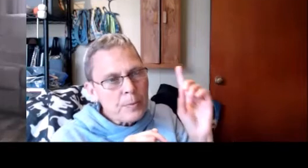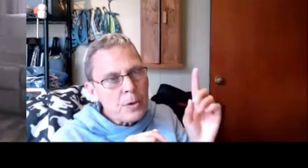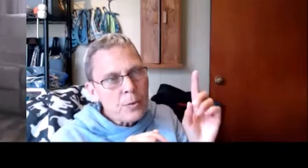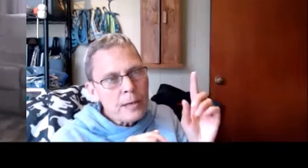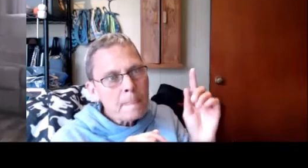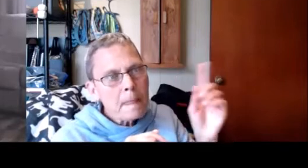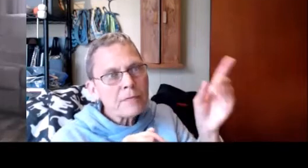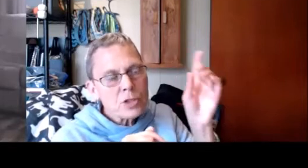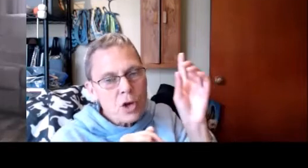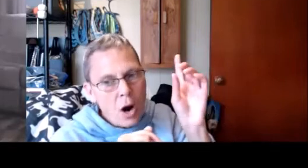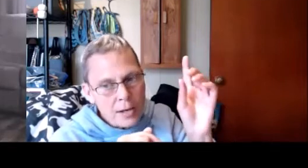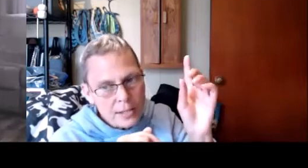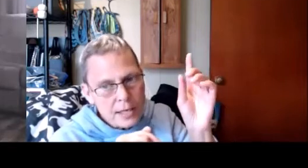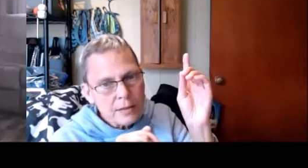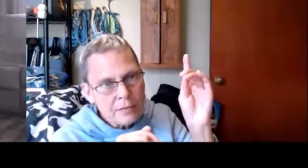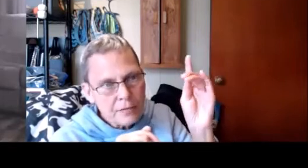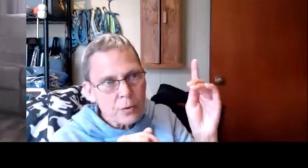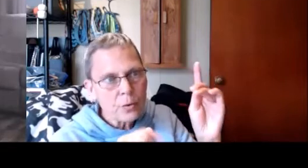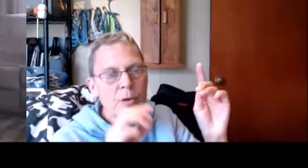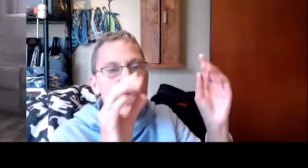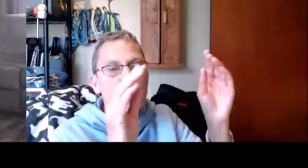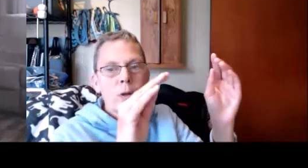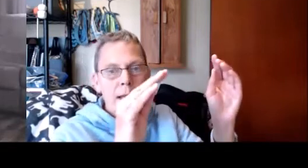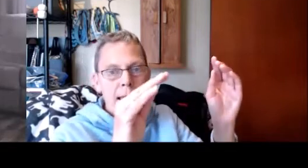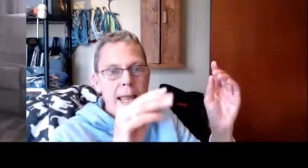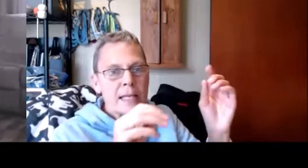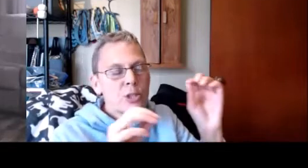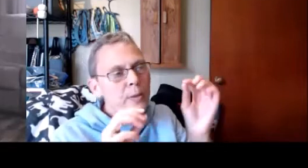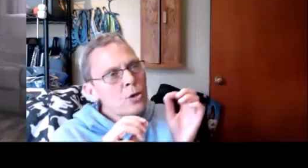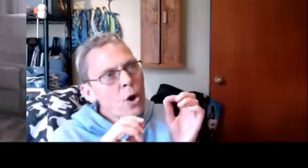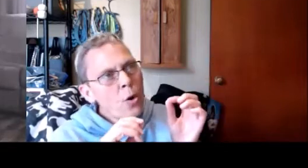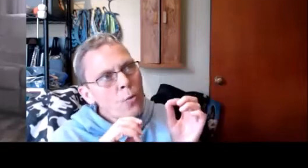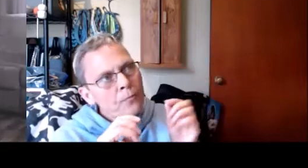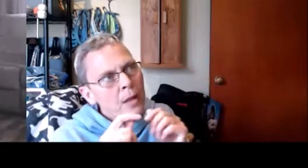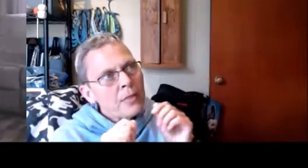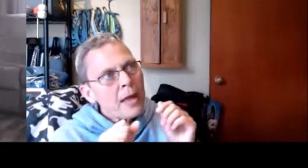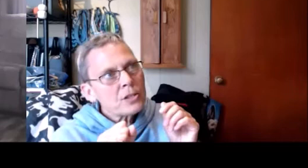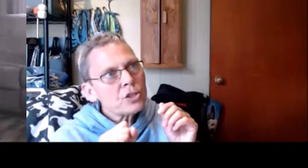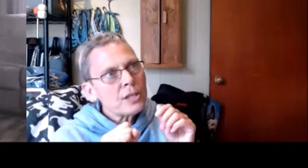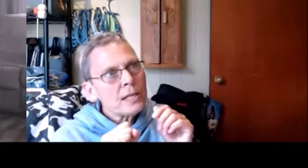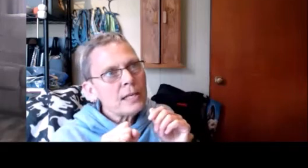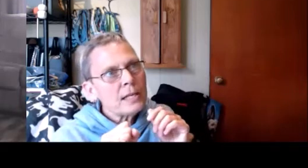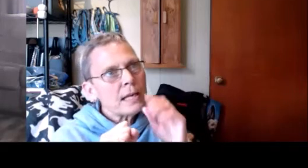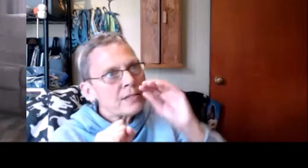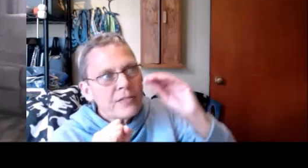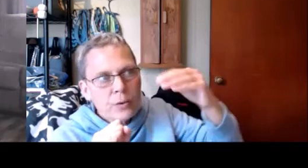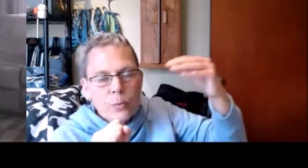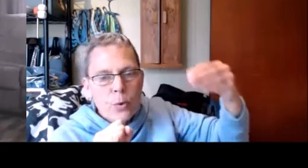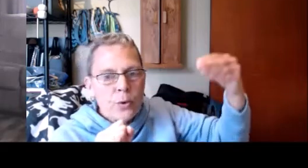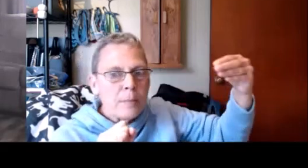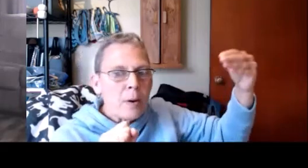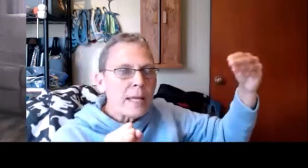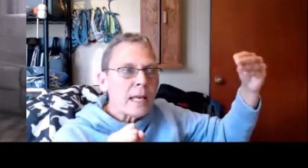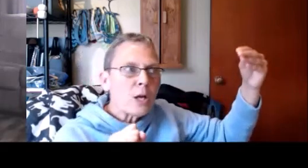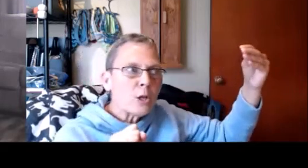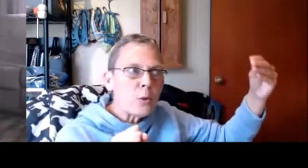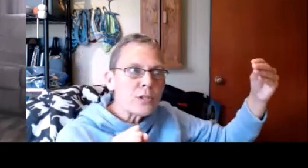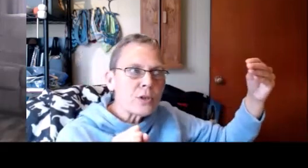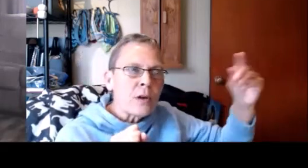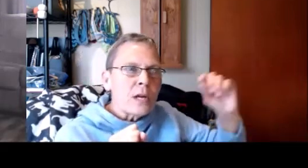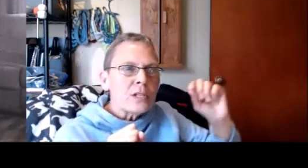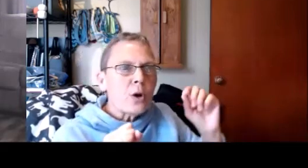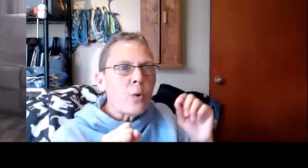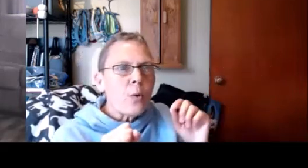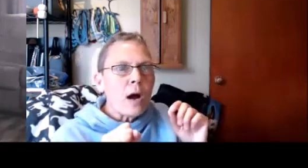because the beauty of tossing the food will aid, so we know that she is very worried about getting